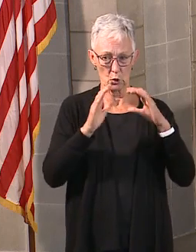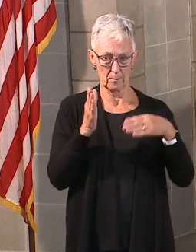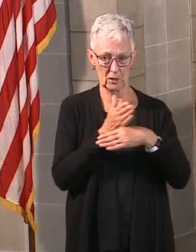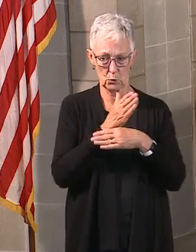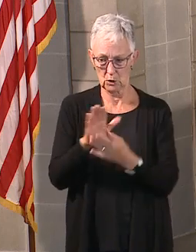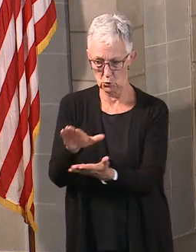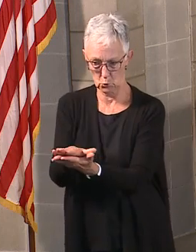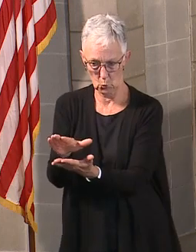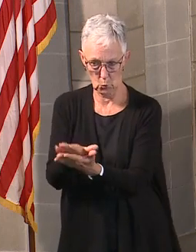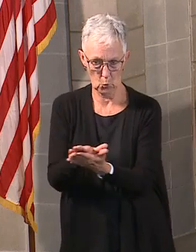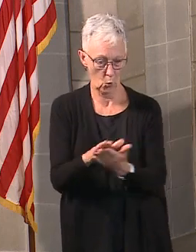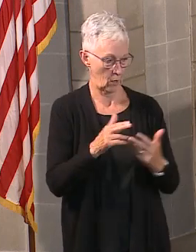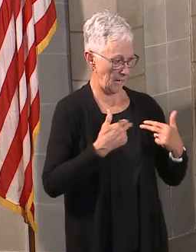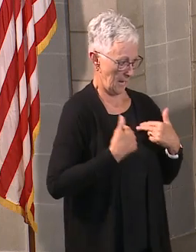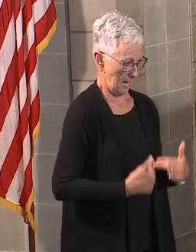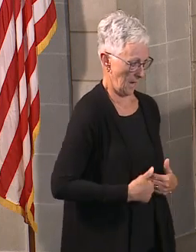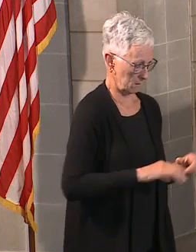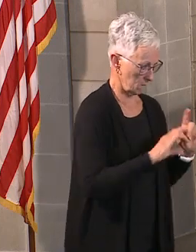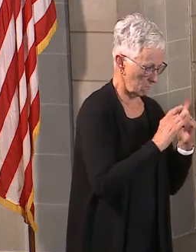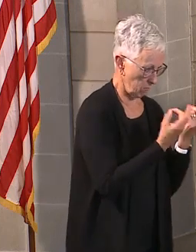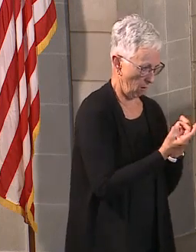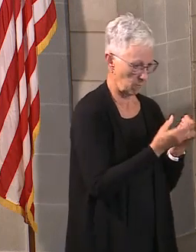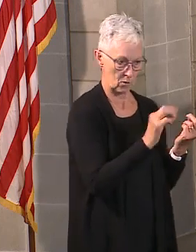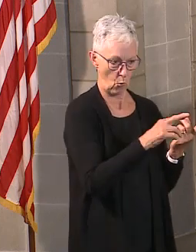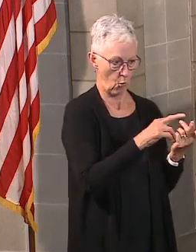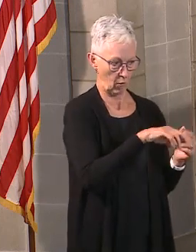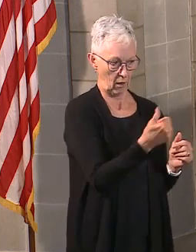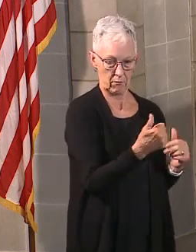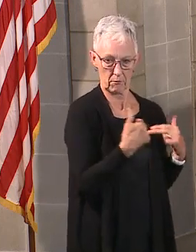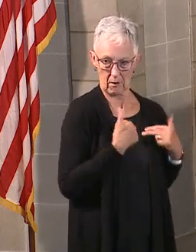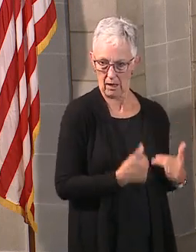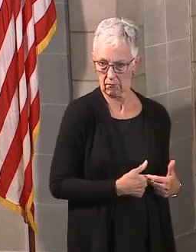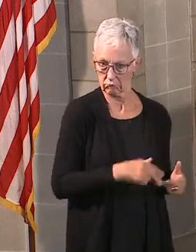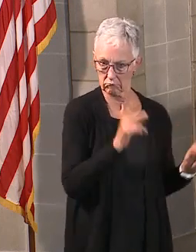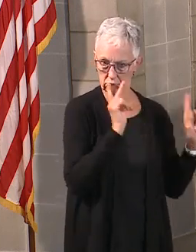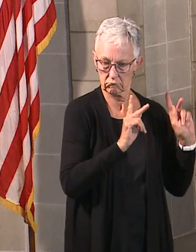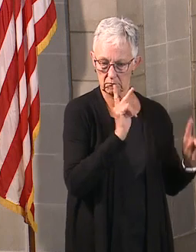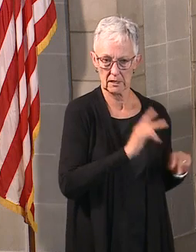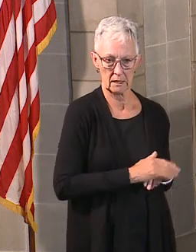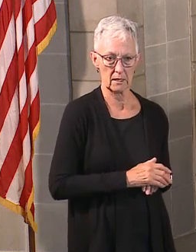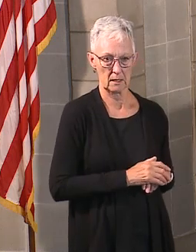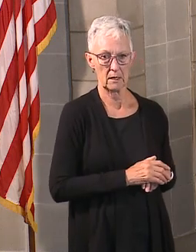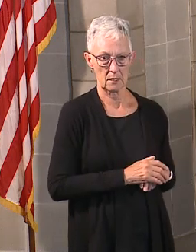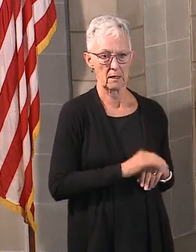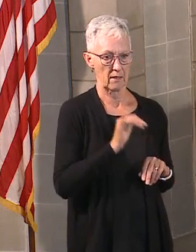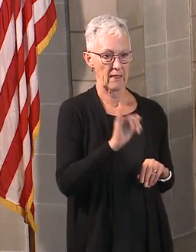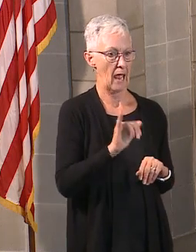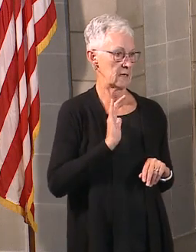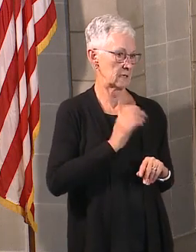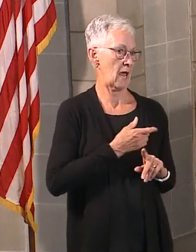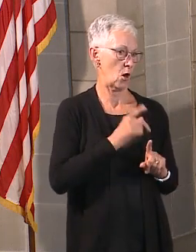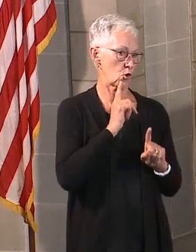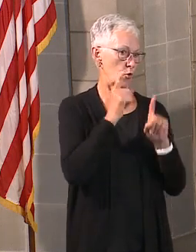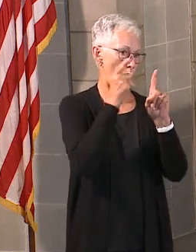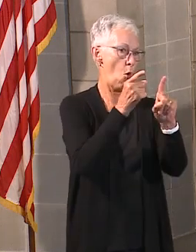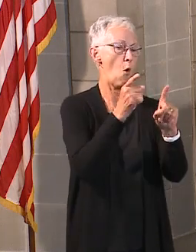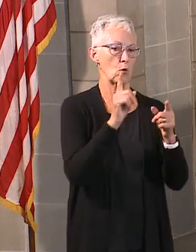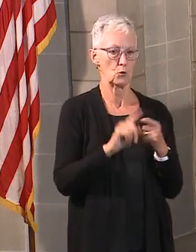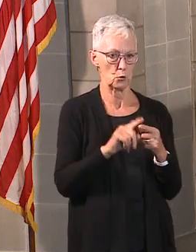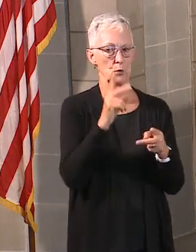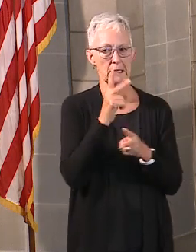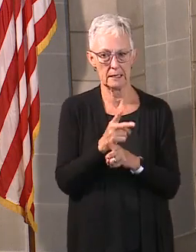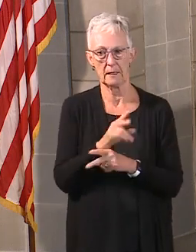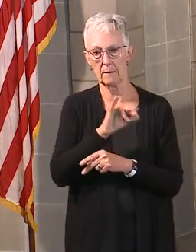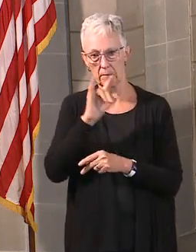officials and other health officials, making sure that we're able to do that well. And I think, ultimately, that's our hope, to be able to get kids back as